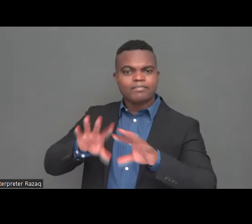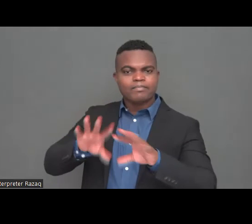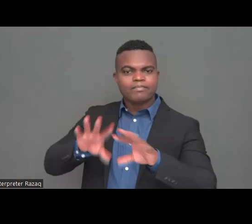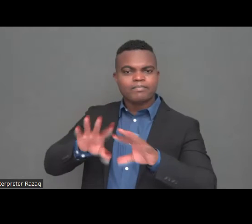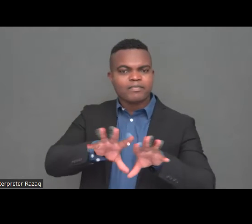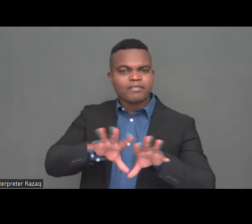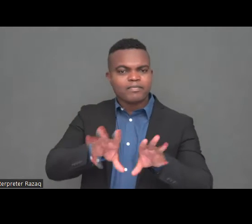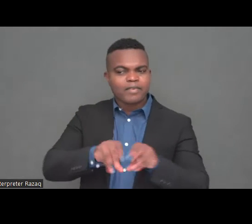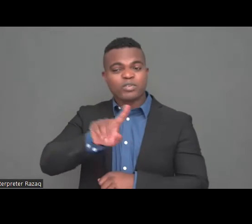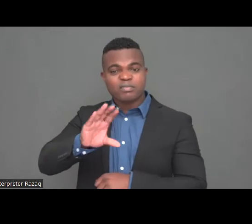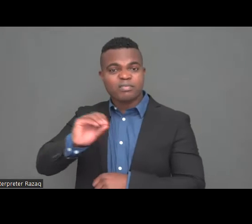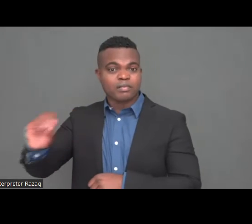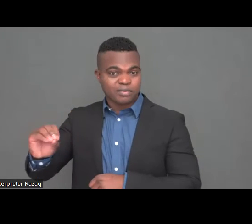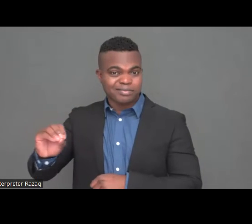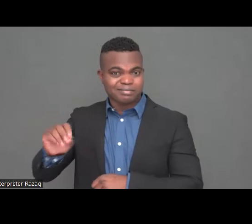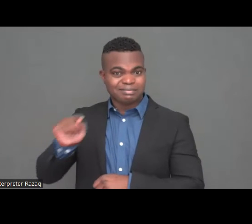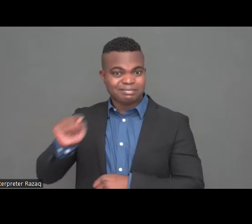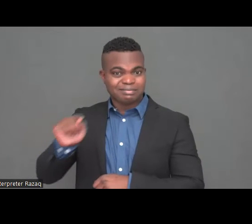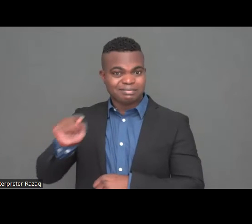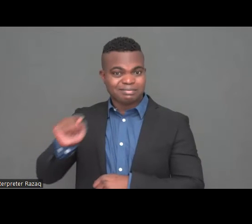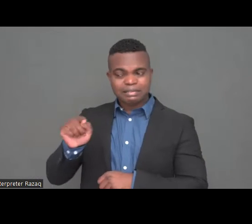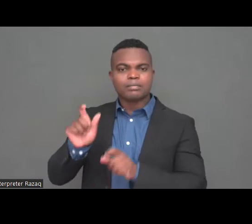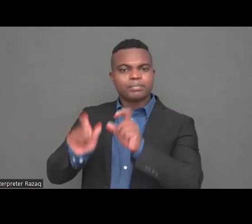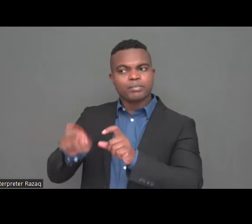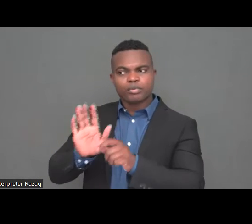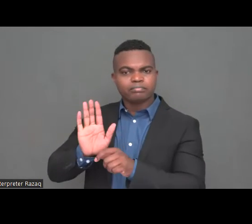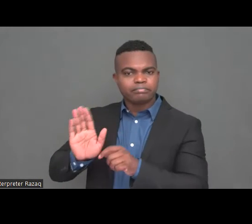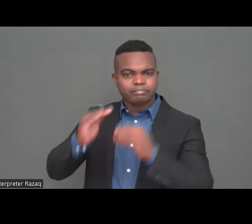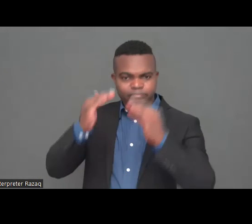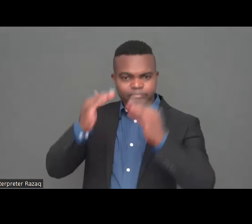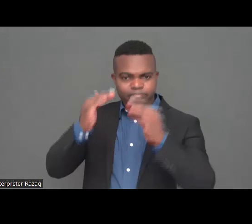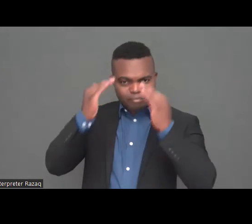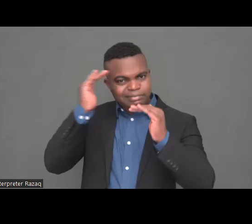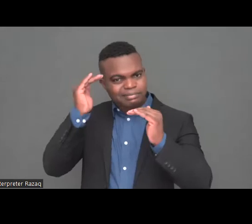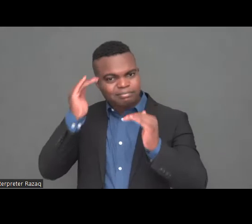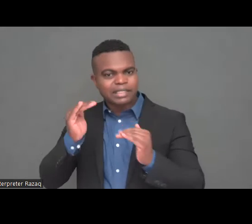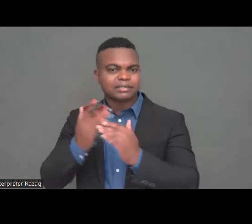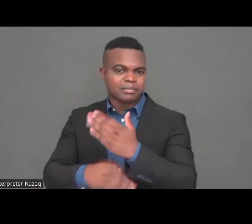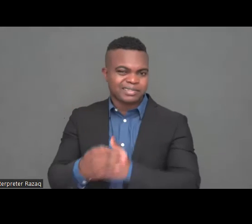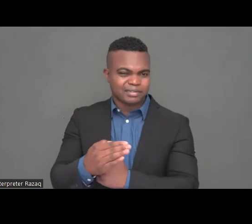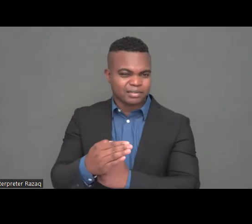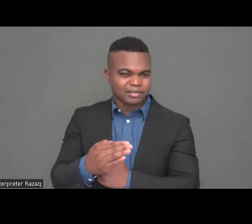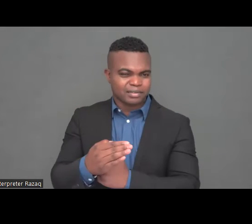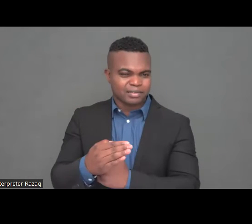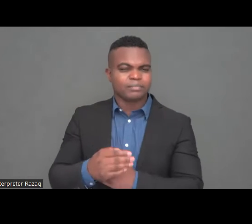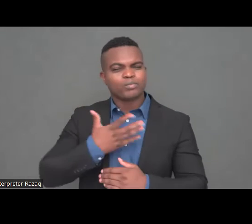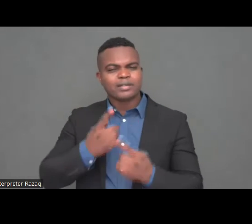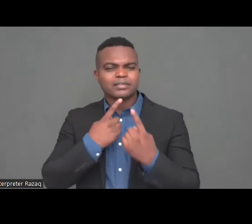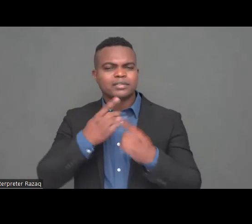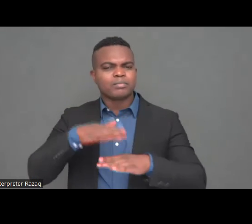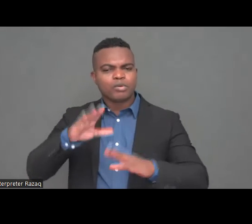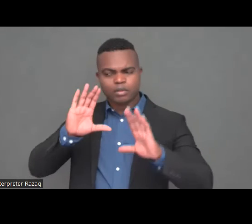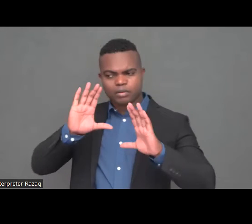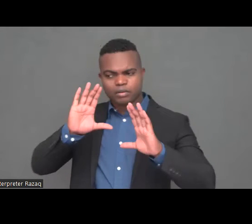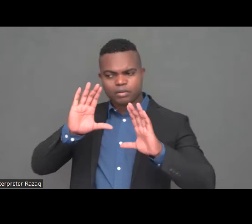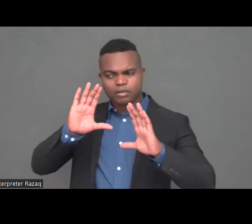this particular group of Ukrainians. Because people